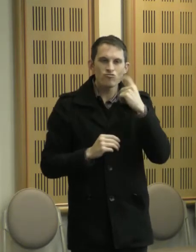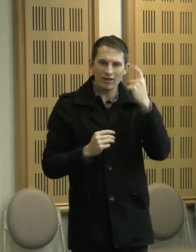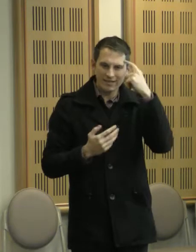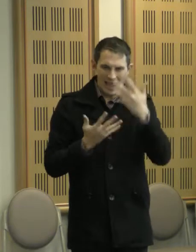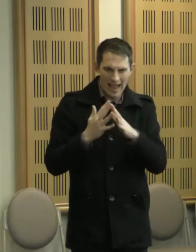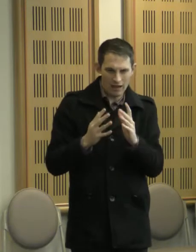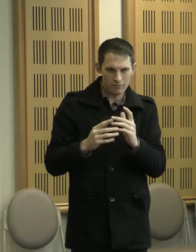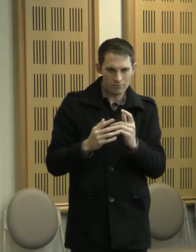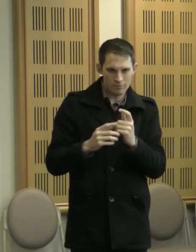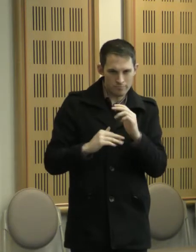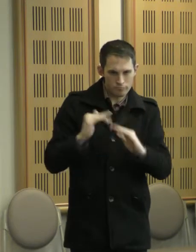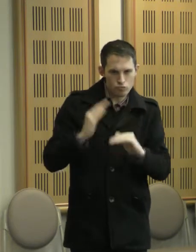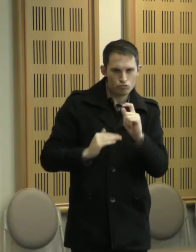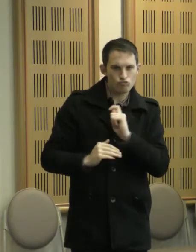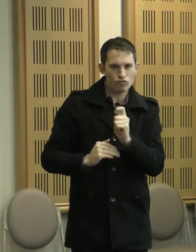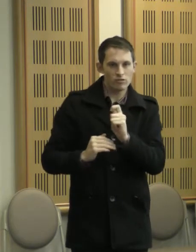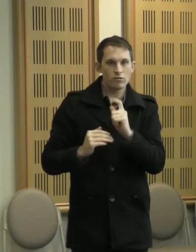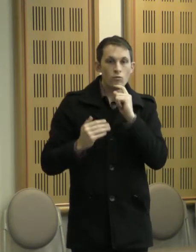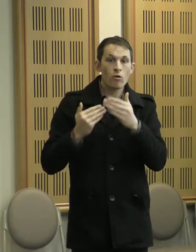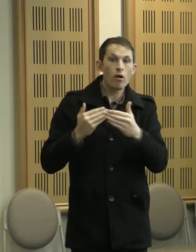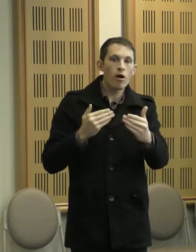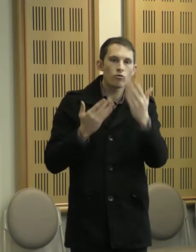respectful relationships will surely follow.